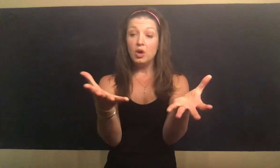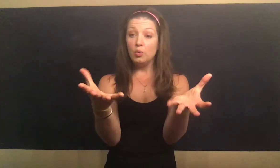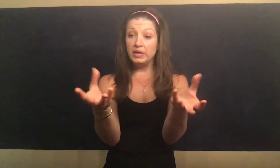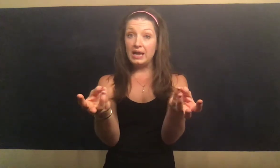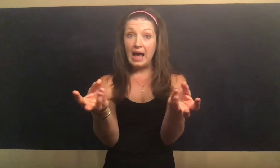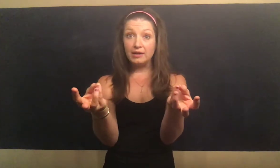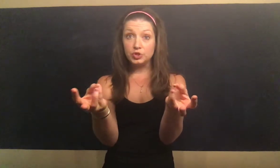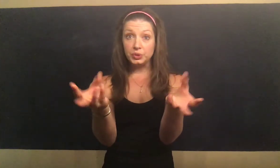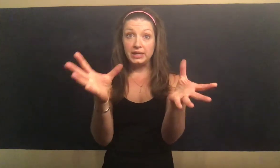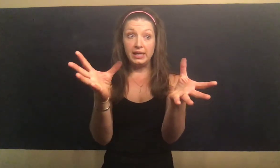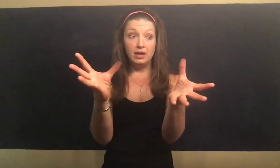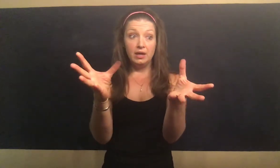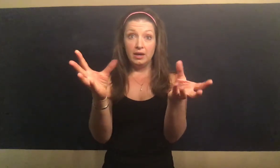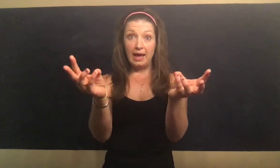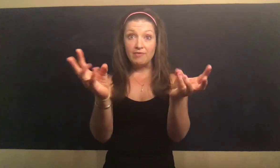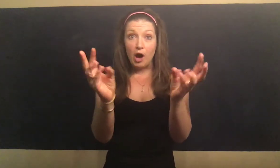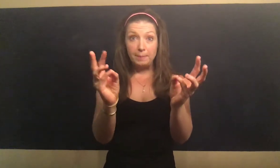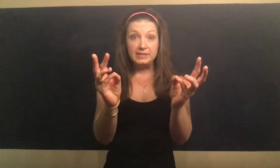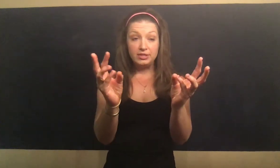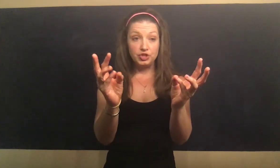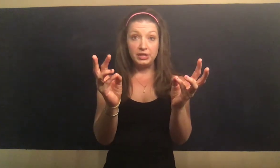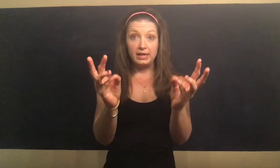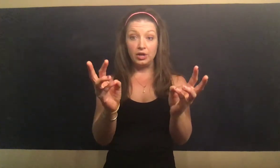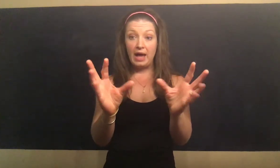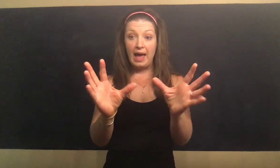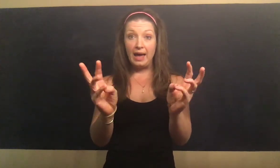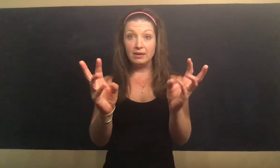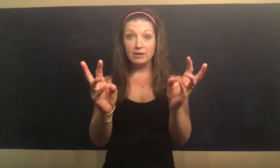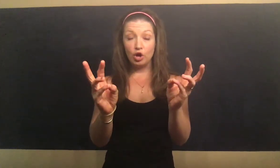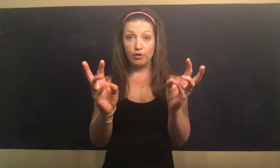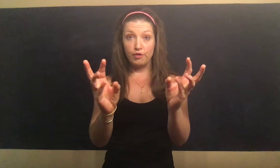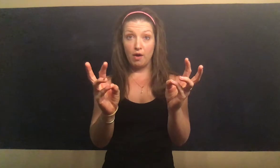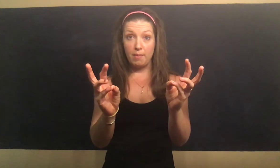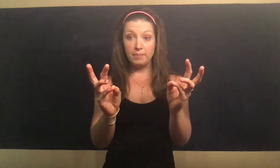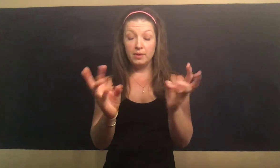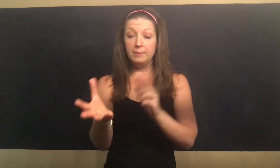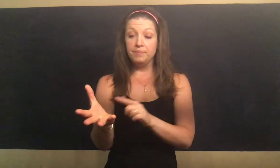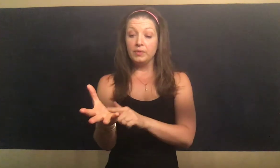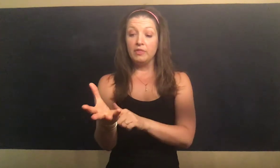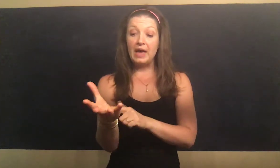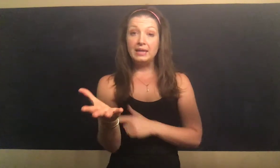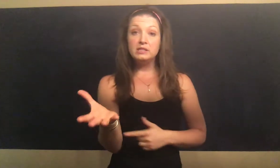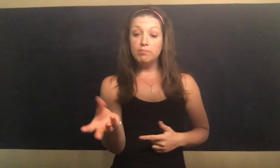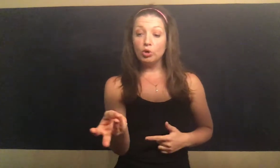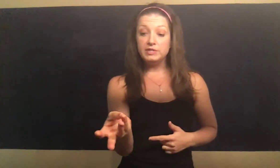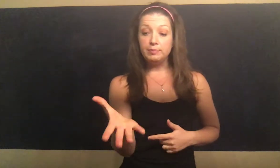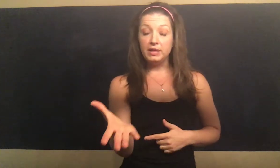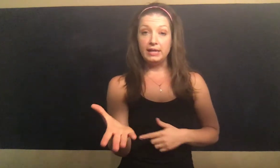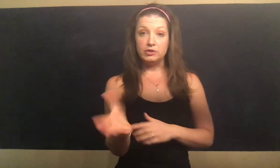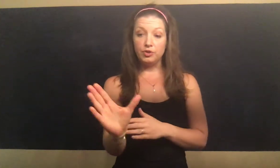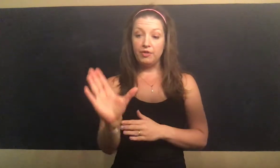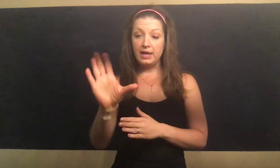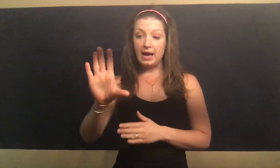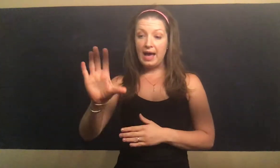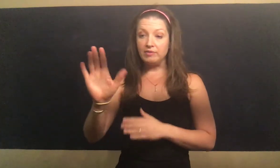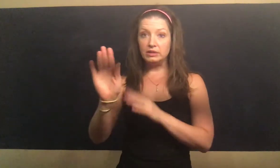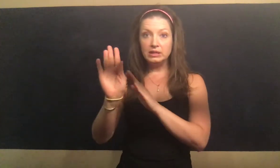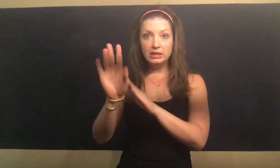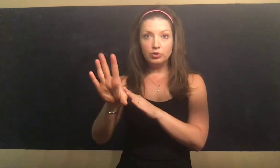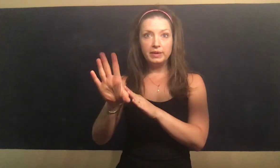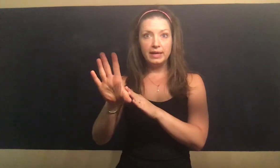We can actually have opposition here at our thumb. That is multi-planar. So think, I have a little bit